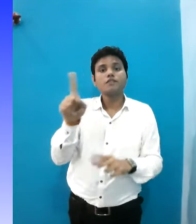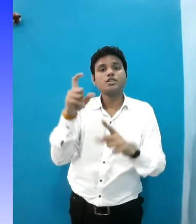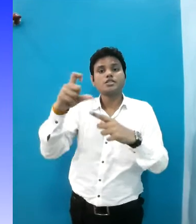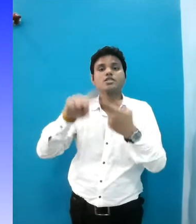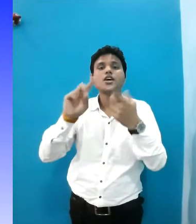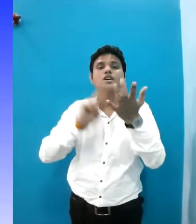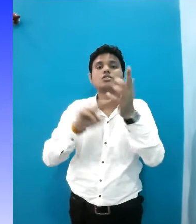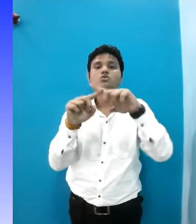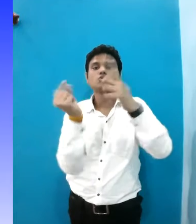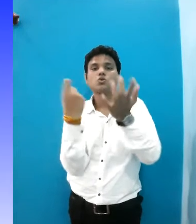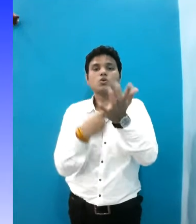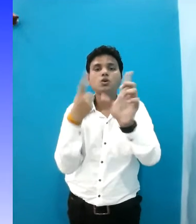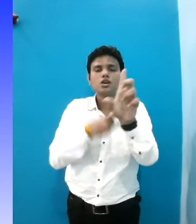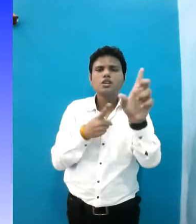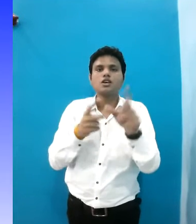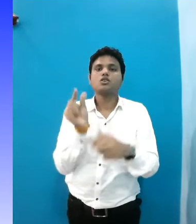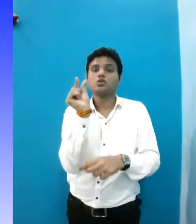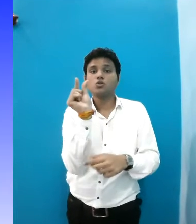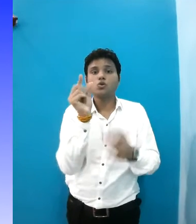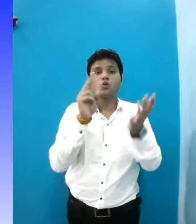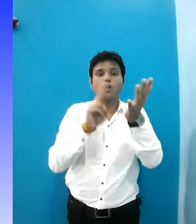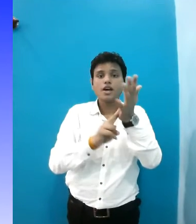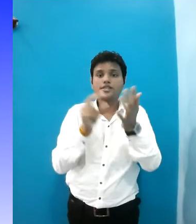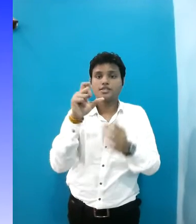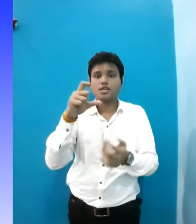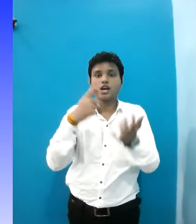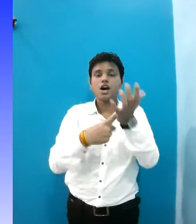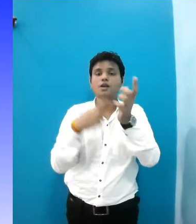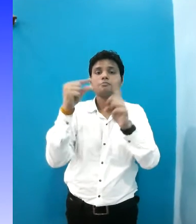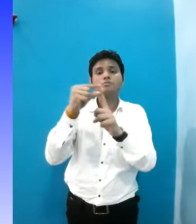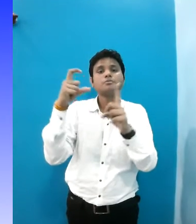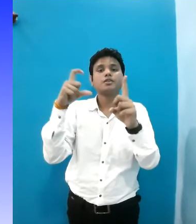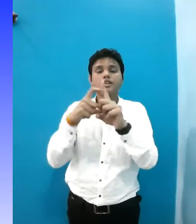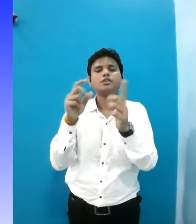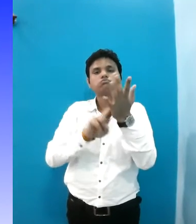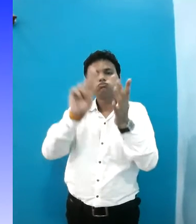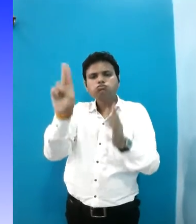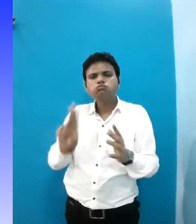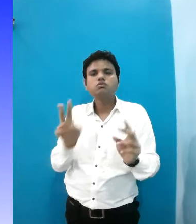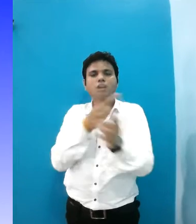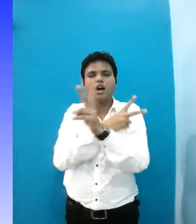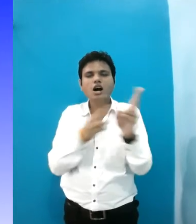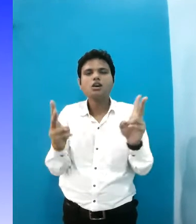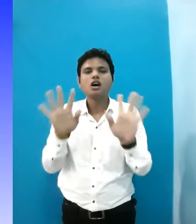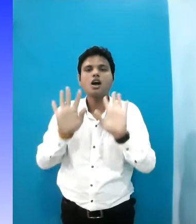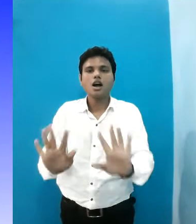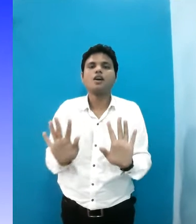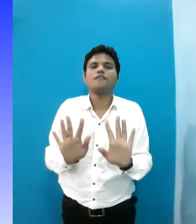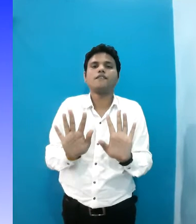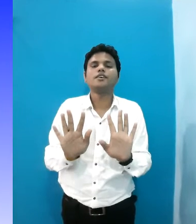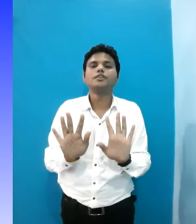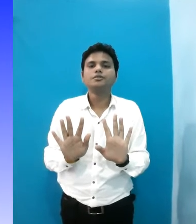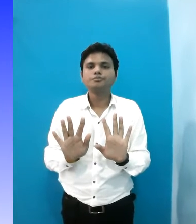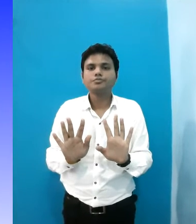21st century, that is, United Nations Convention on Rights of Persons with Disabilities,